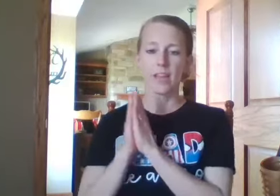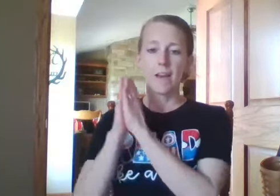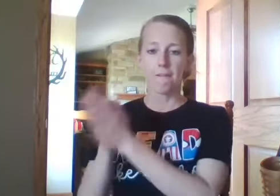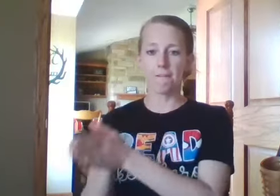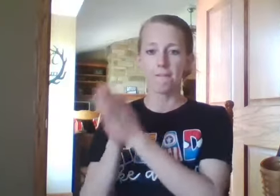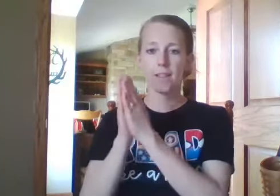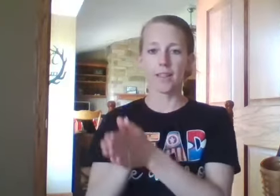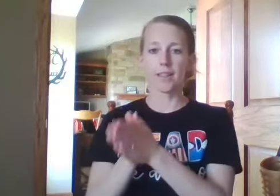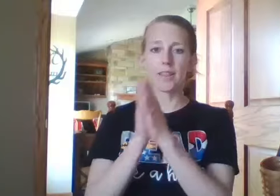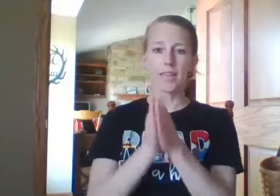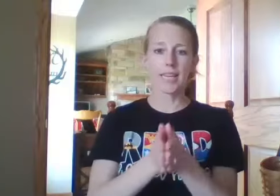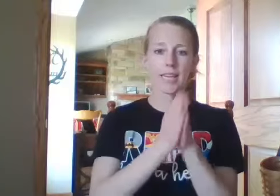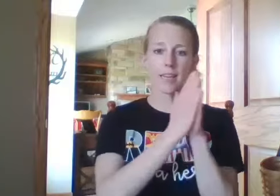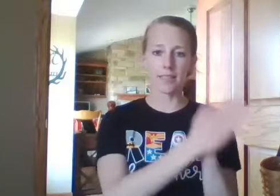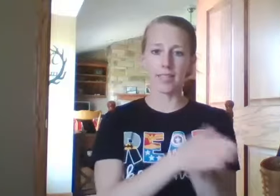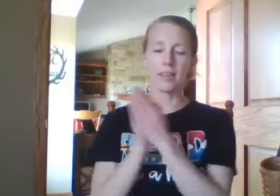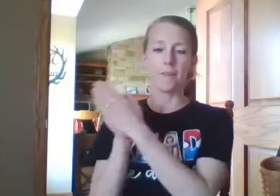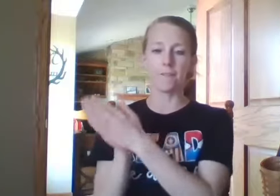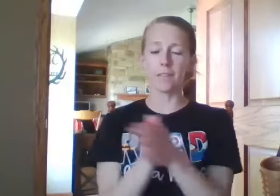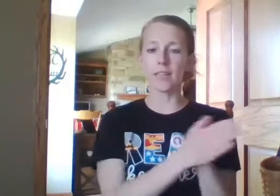fll-eat, fleet,